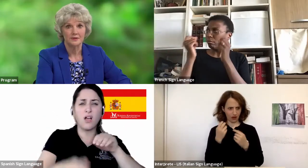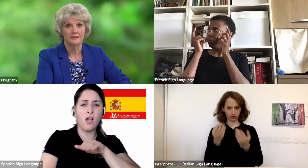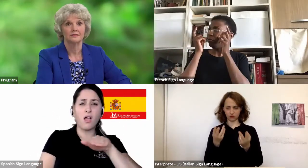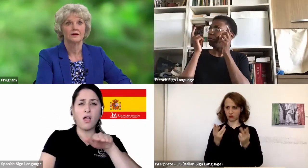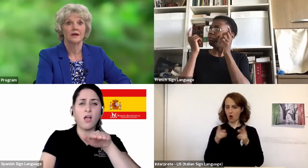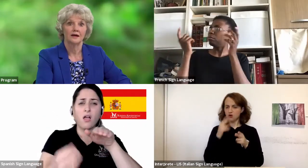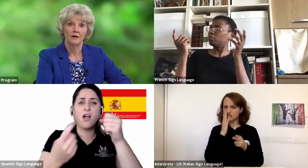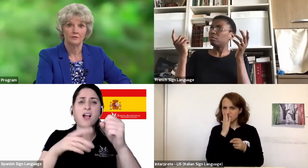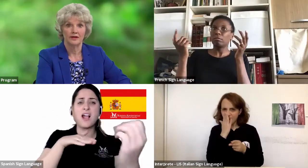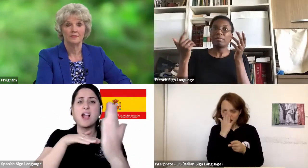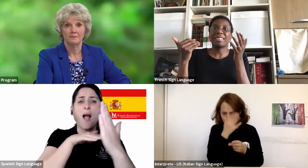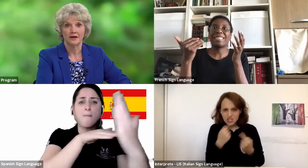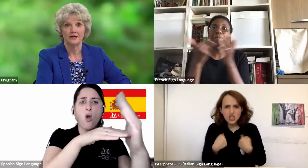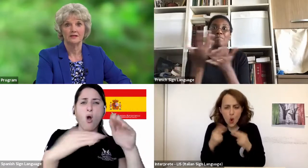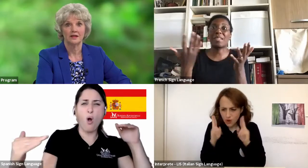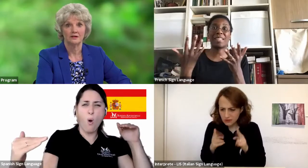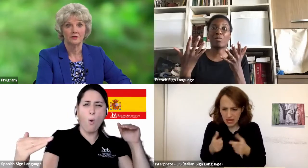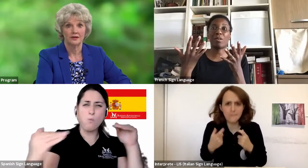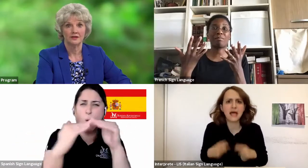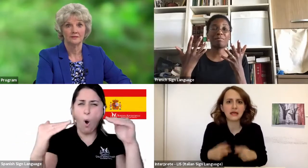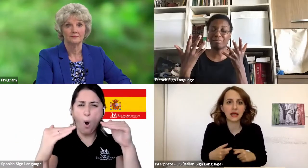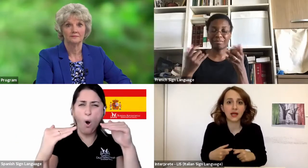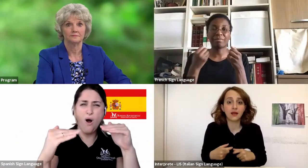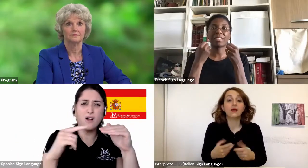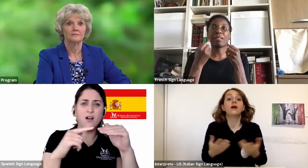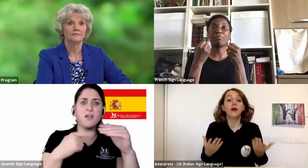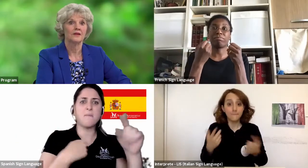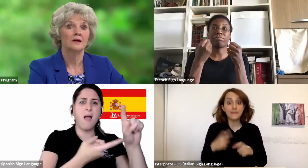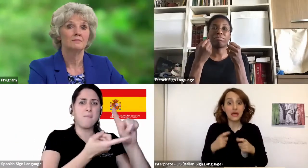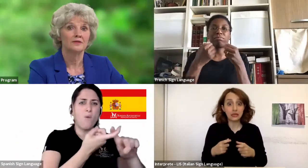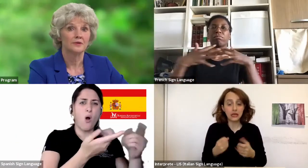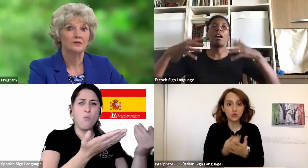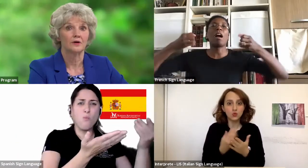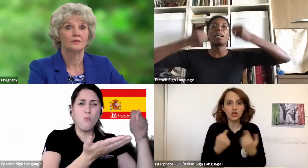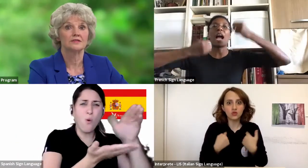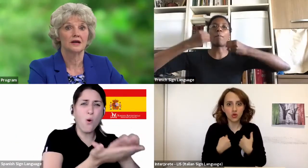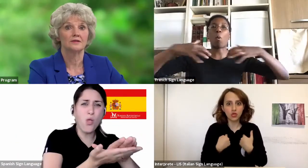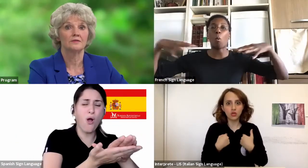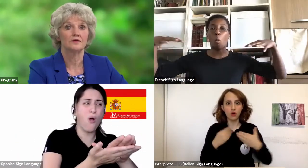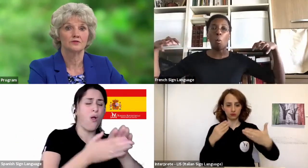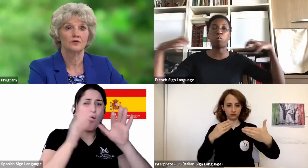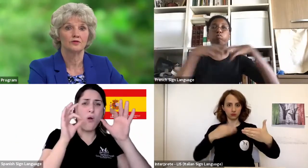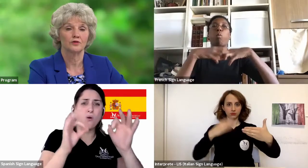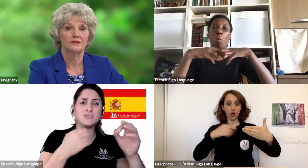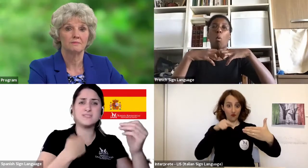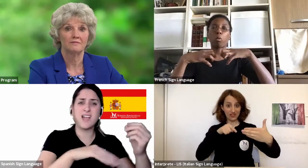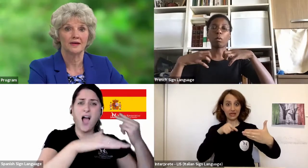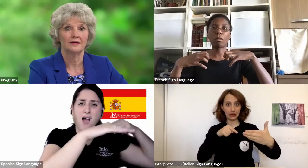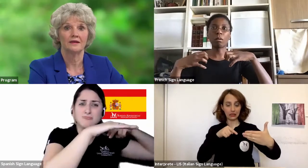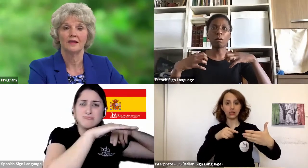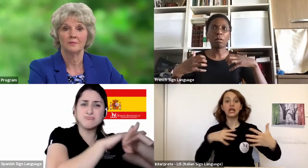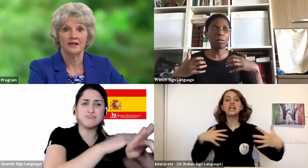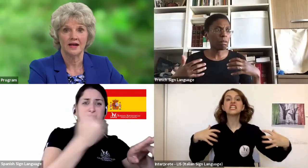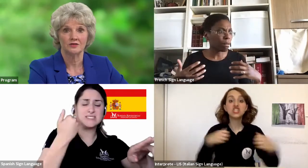my husband had already been buried in Rwanda. My three-year-old son was four floors above